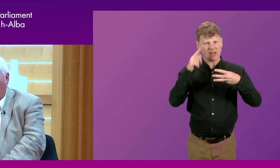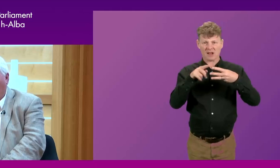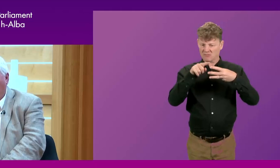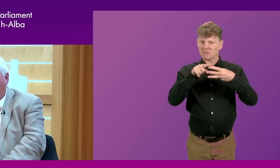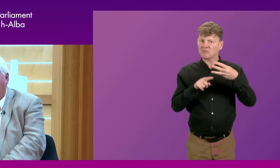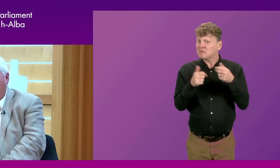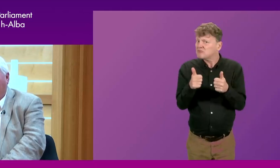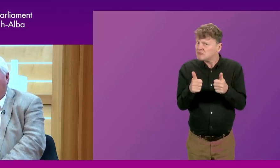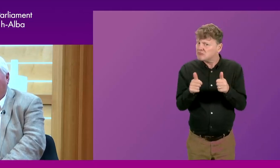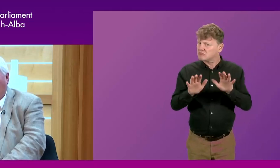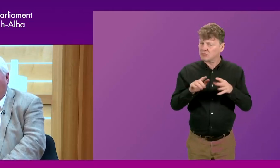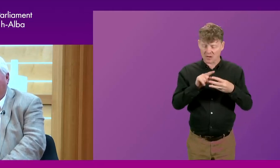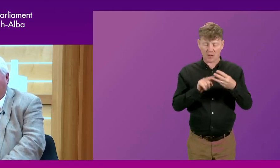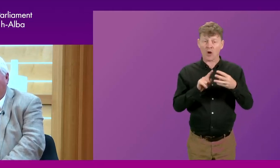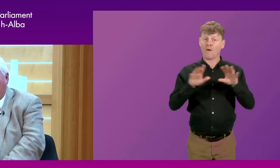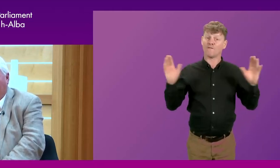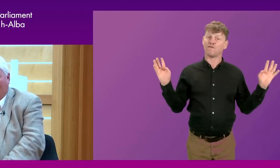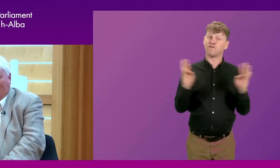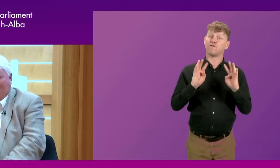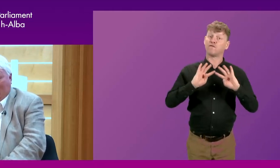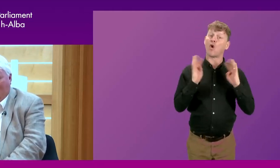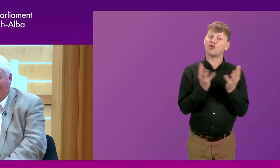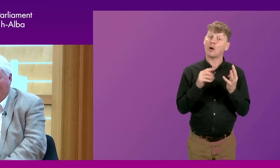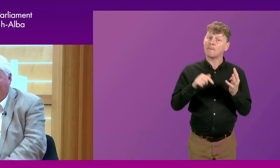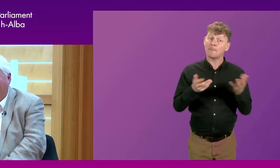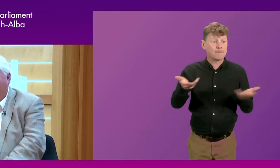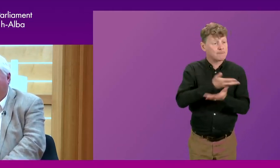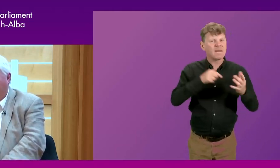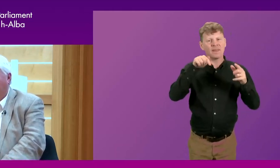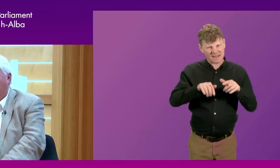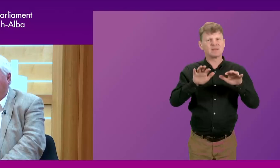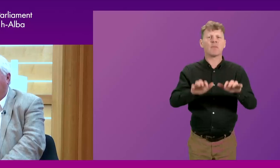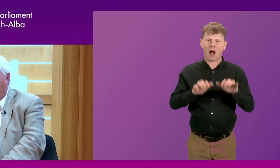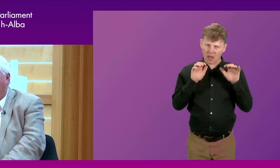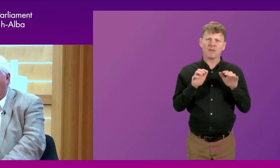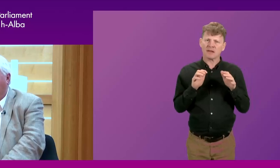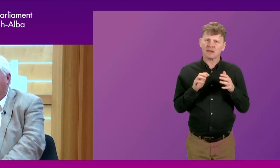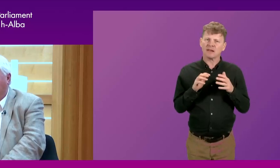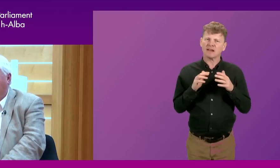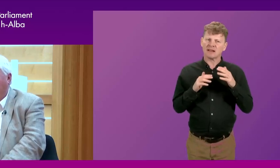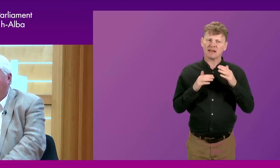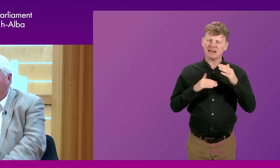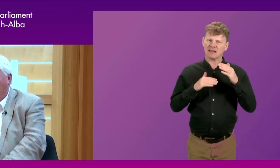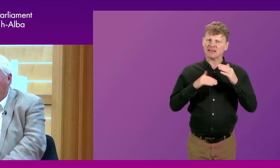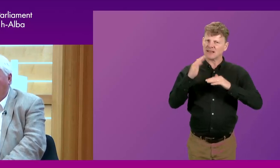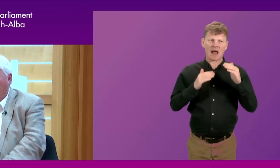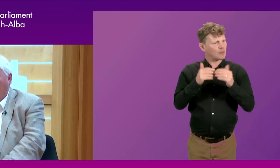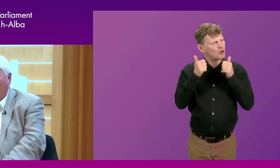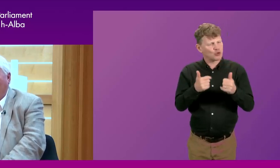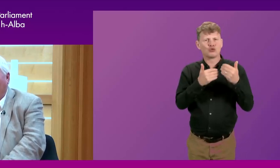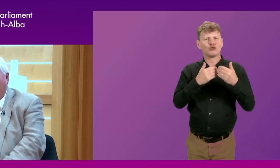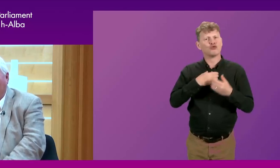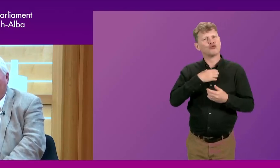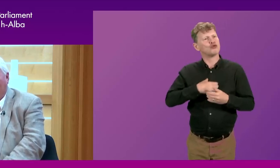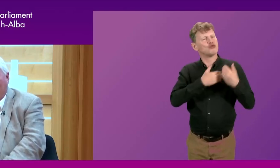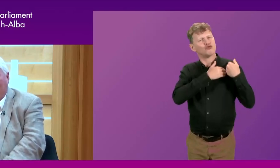of these. On being a forum, I think the Parliament has definitely developed its role as a national forum, pretty